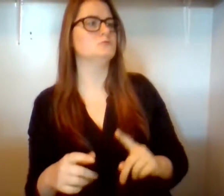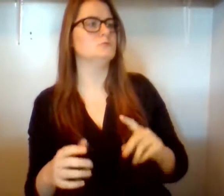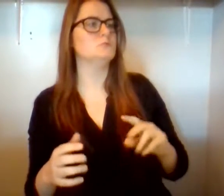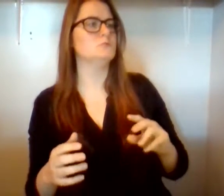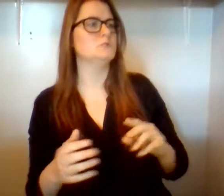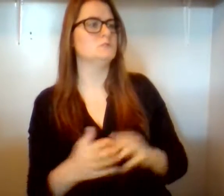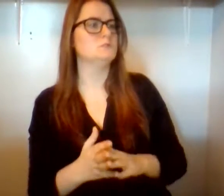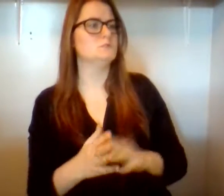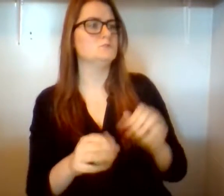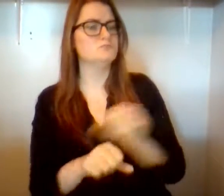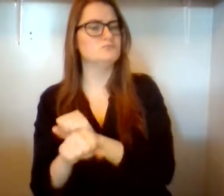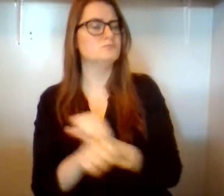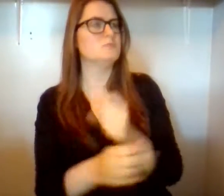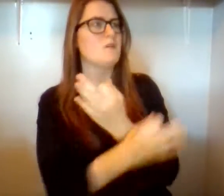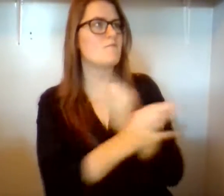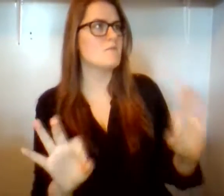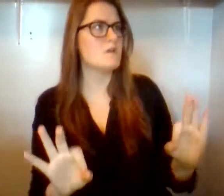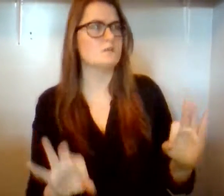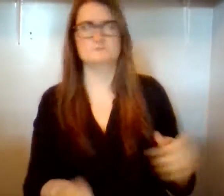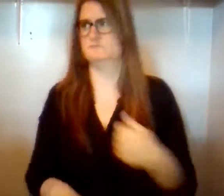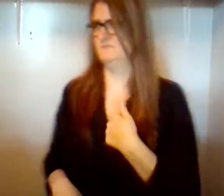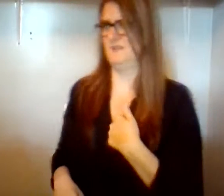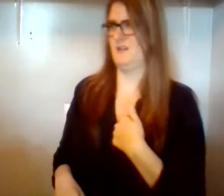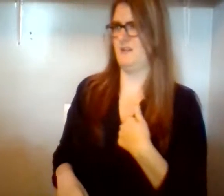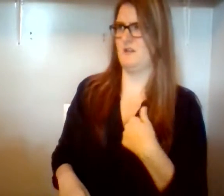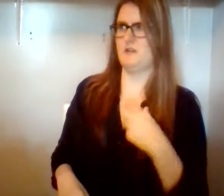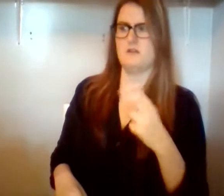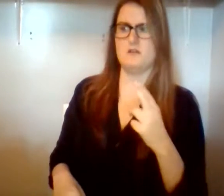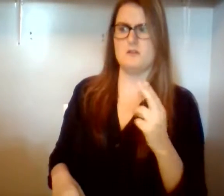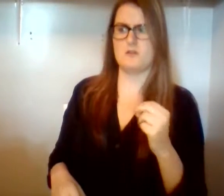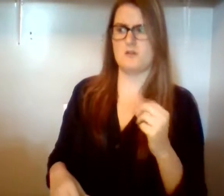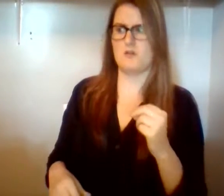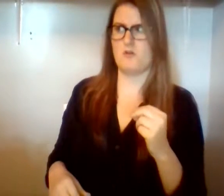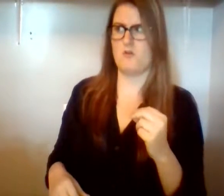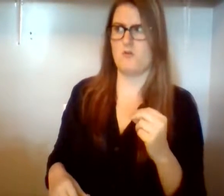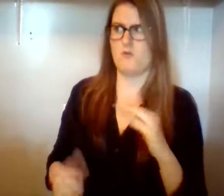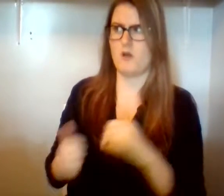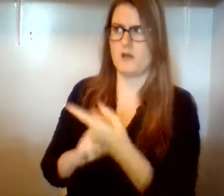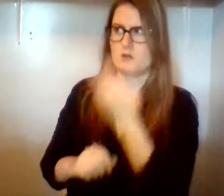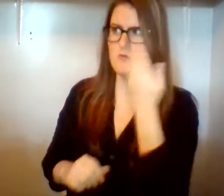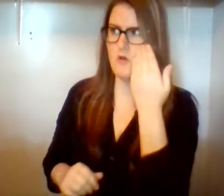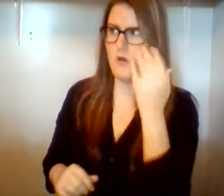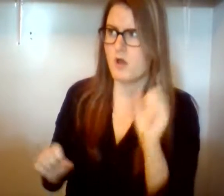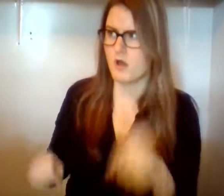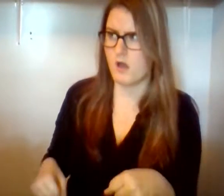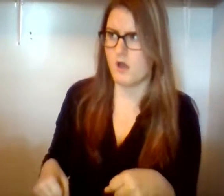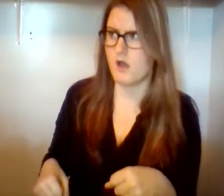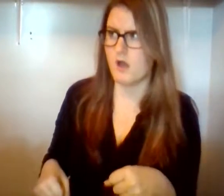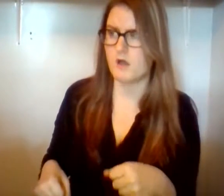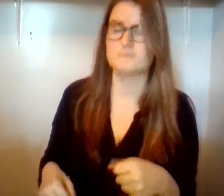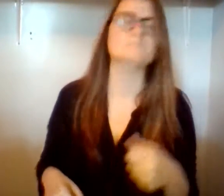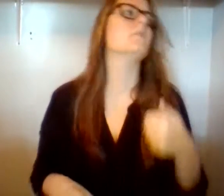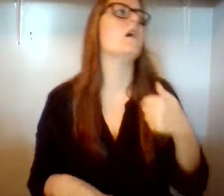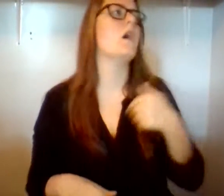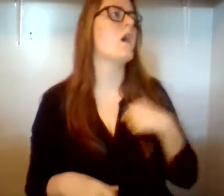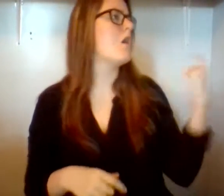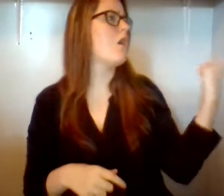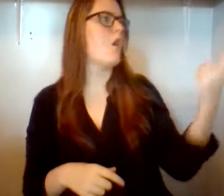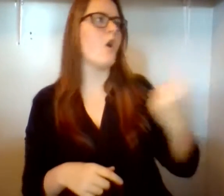You can't mean me. What makes you think I can do it? Because I will be with you, God reassured him. But I